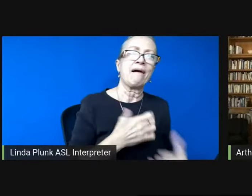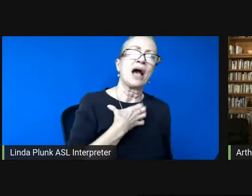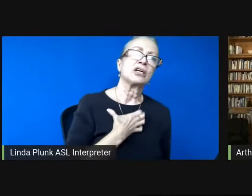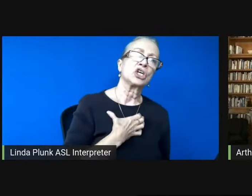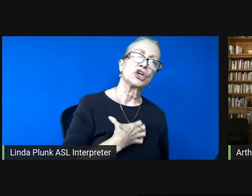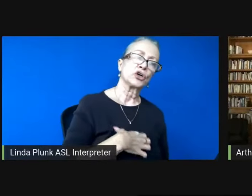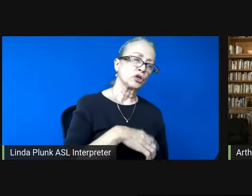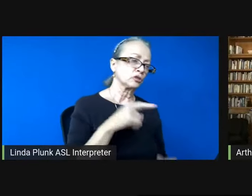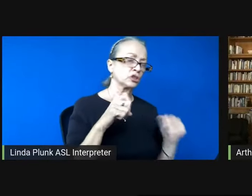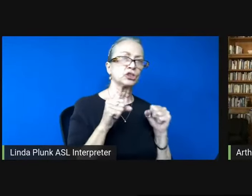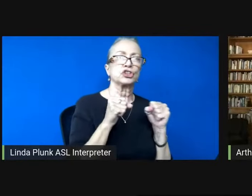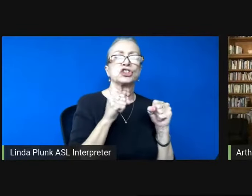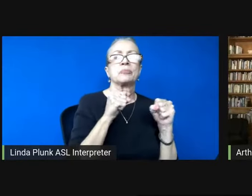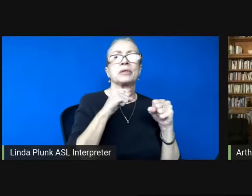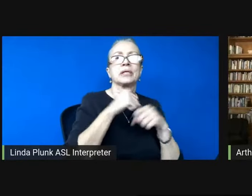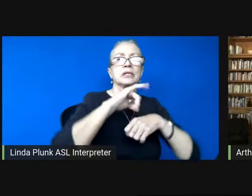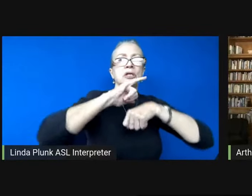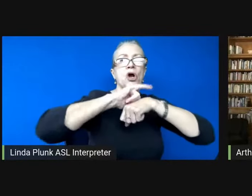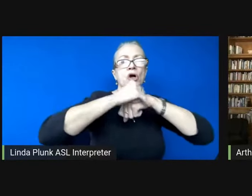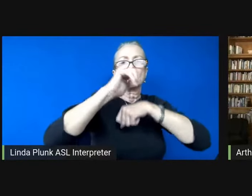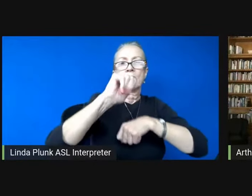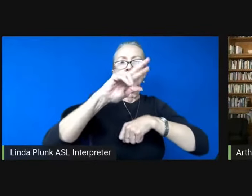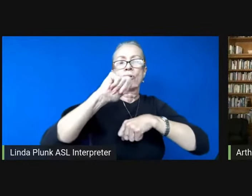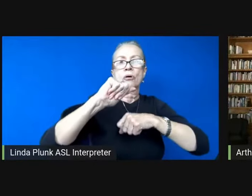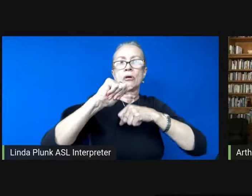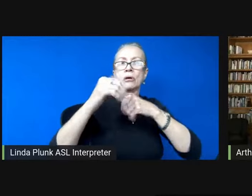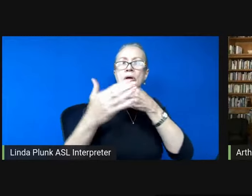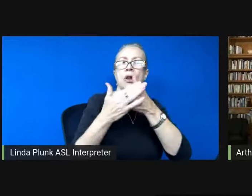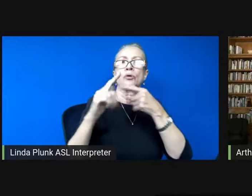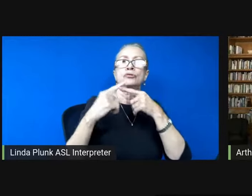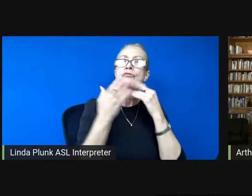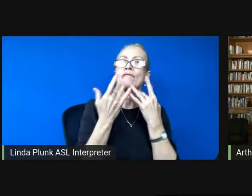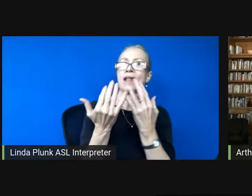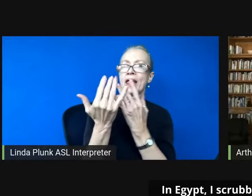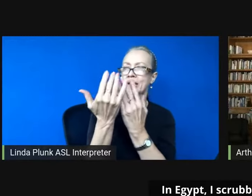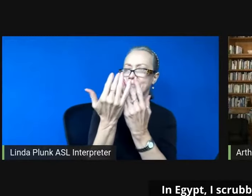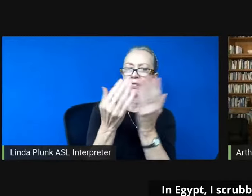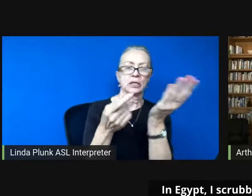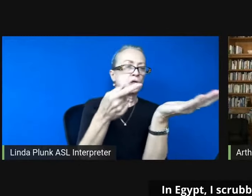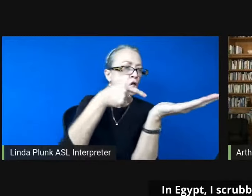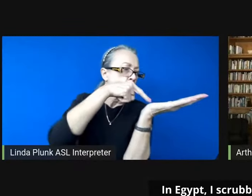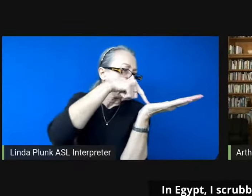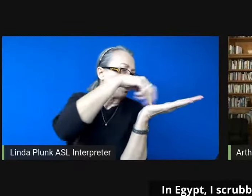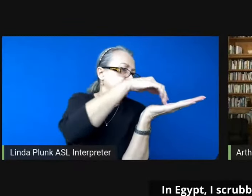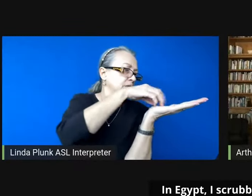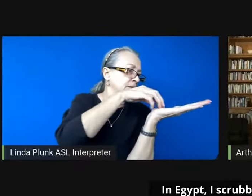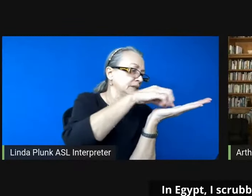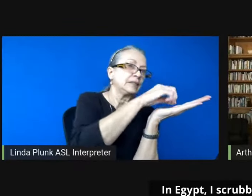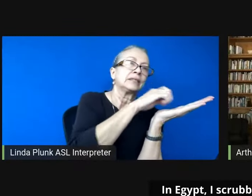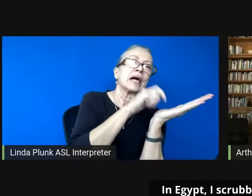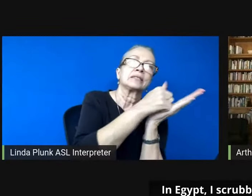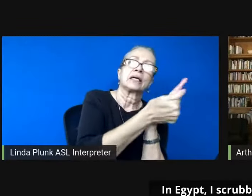an orange aurora against flame look at me in your hand in egypt i scrub the